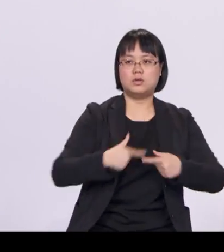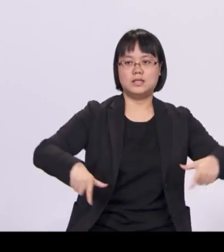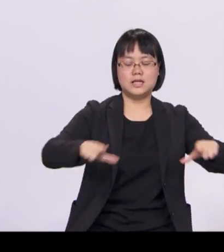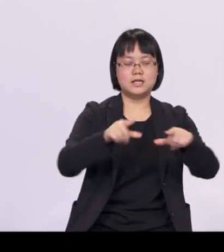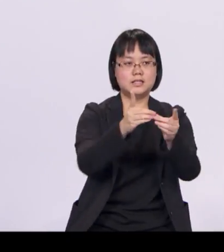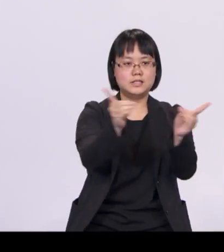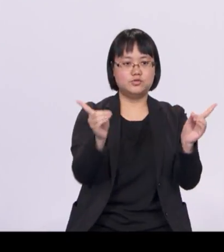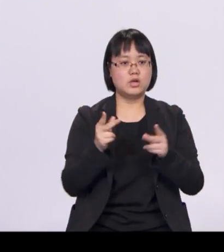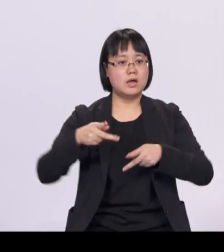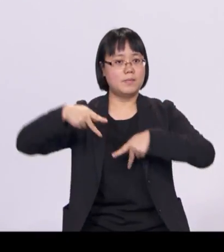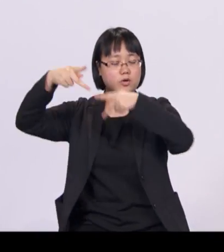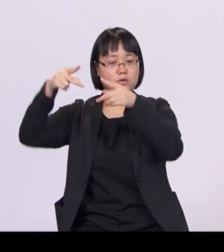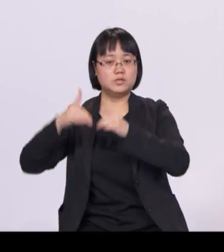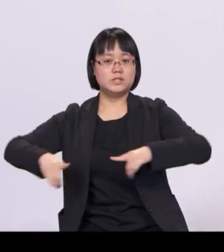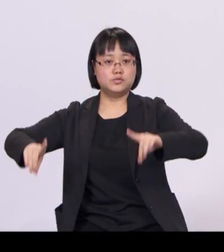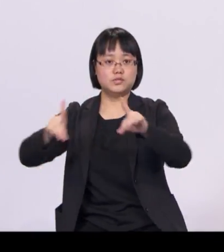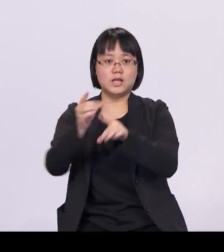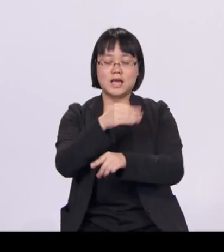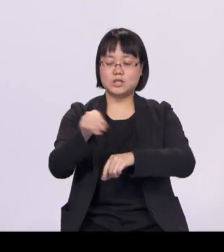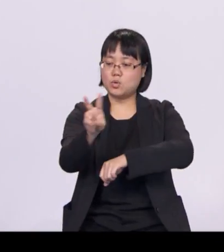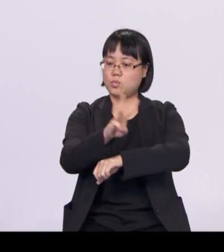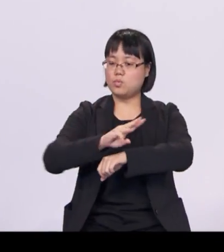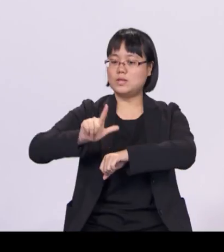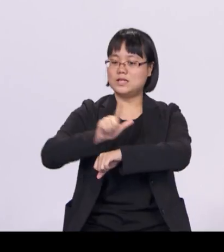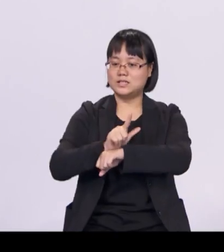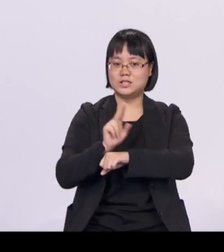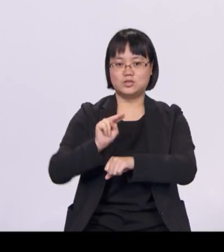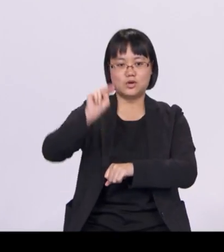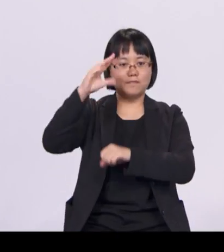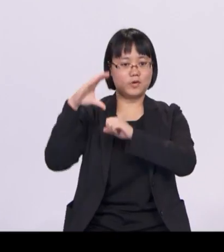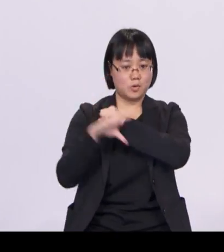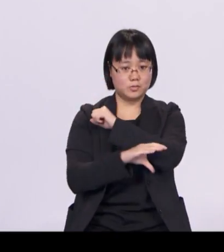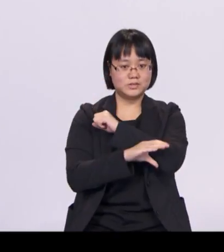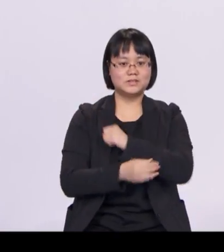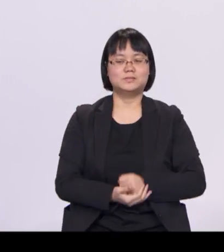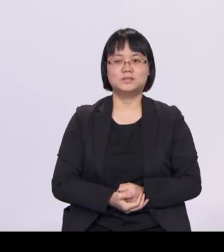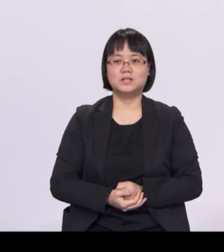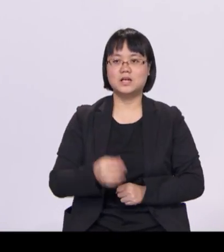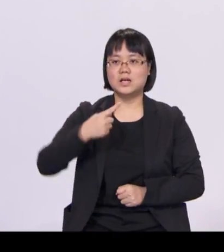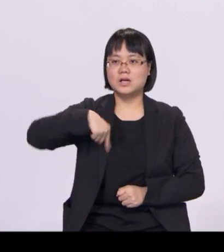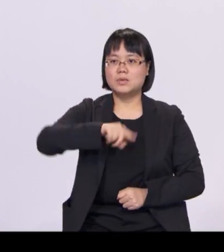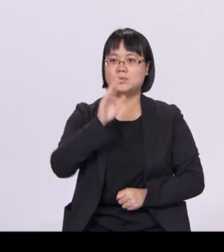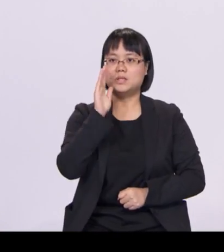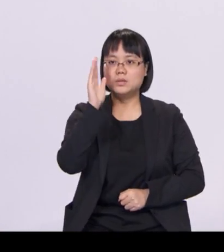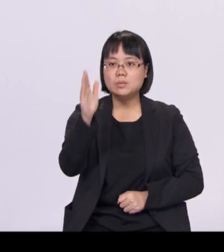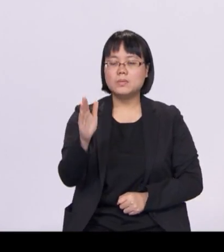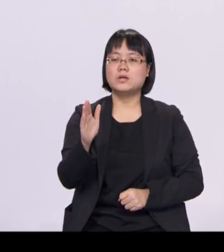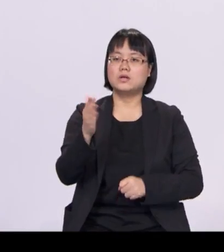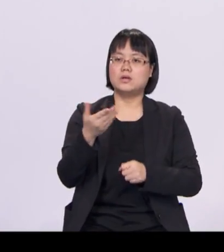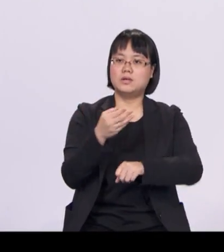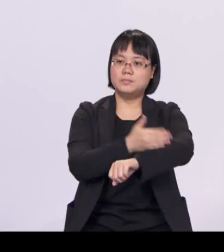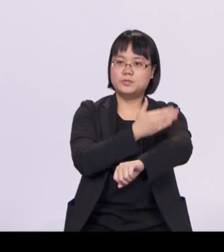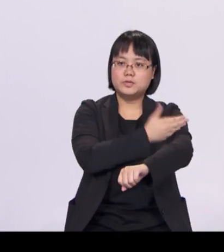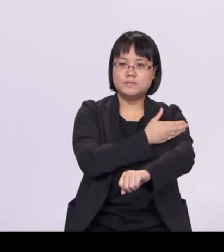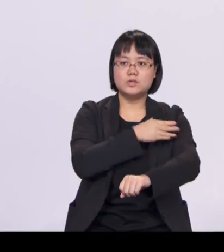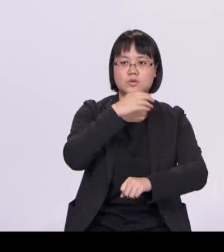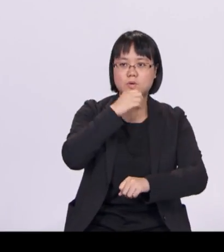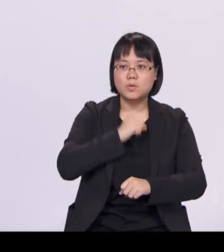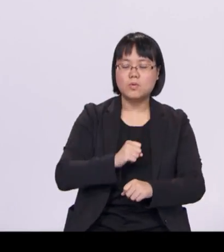and Woodlands North Coast, and rejuvenate our ageing infrastructure, such as water pipes and HDB